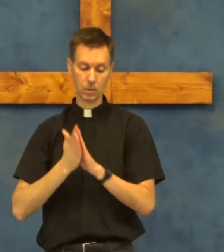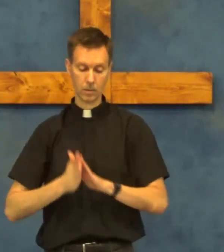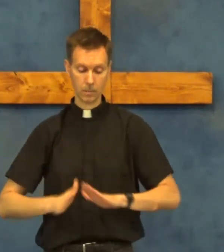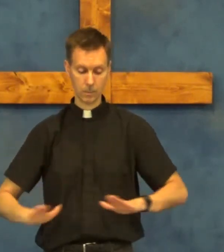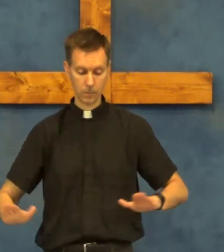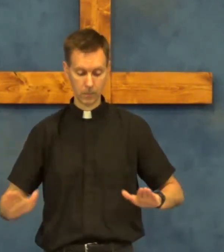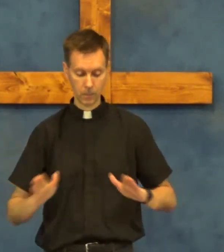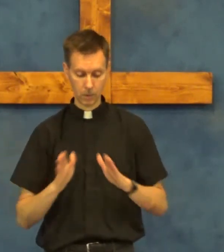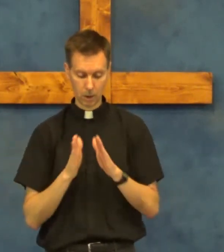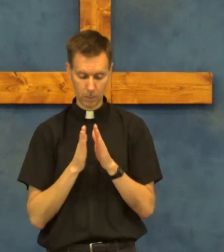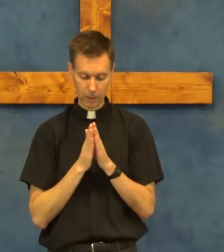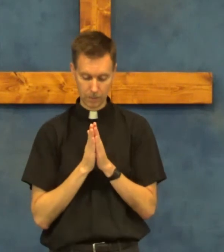amen